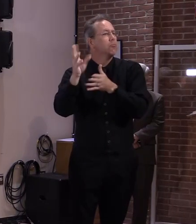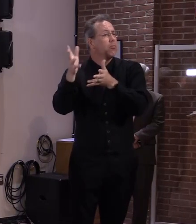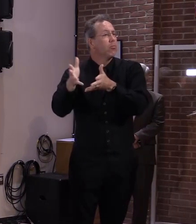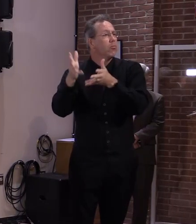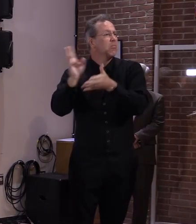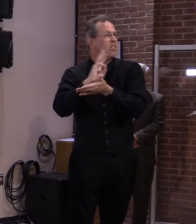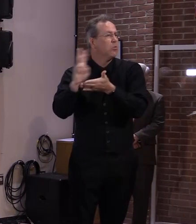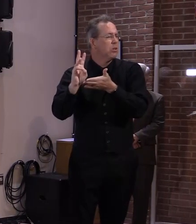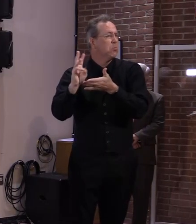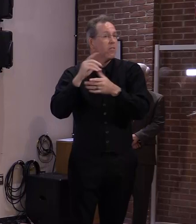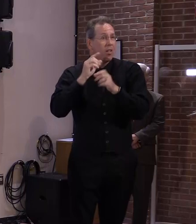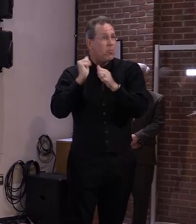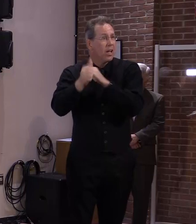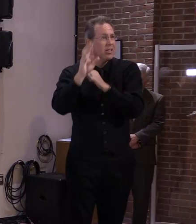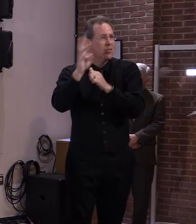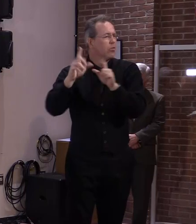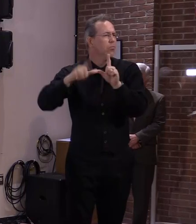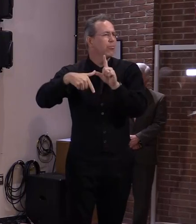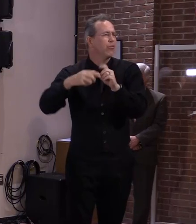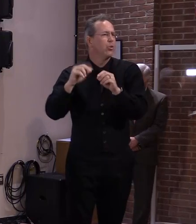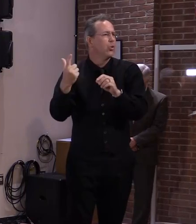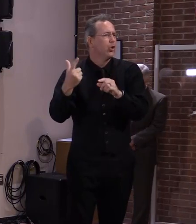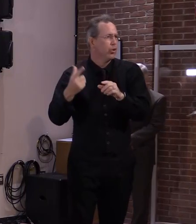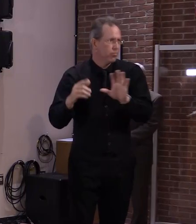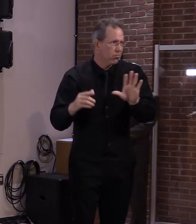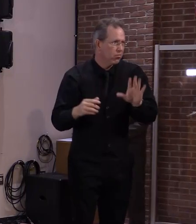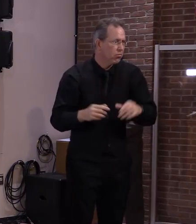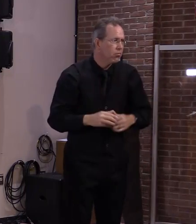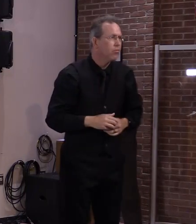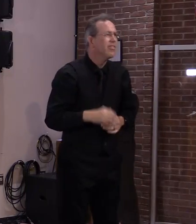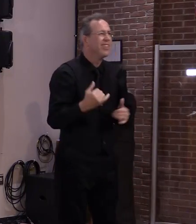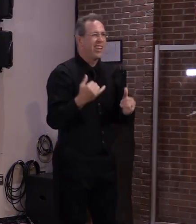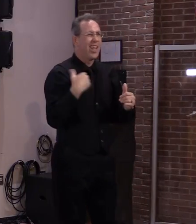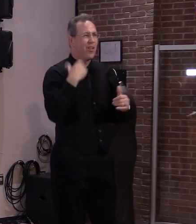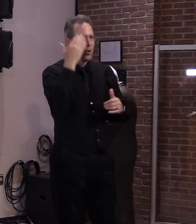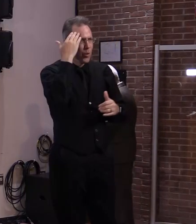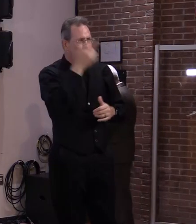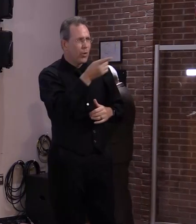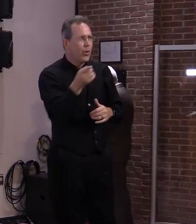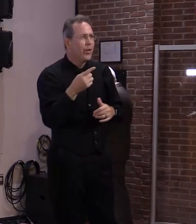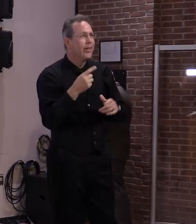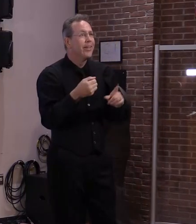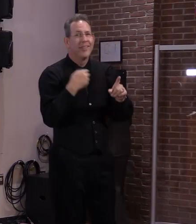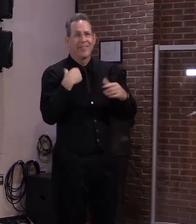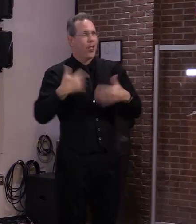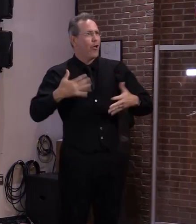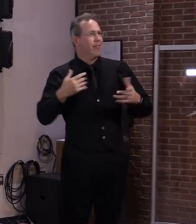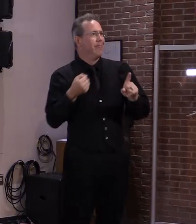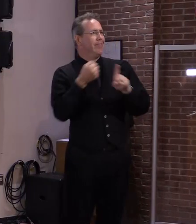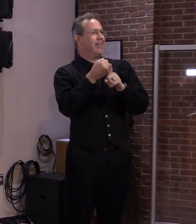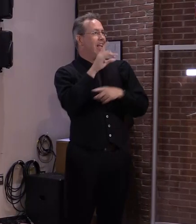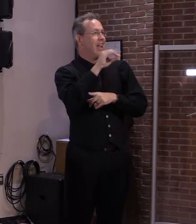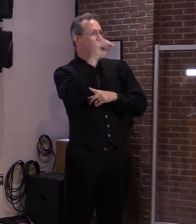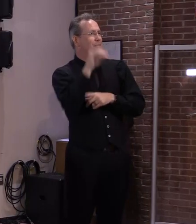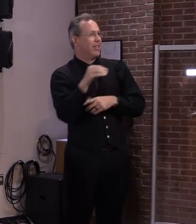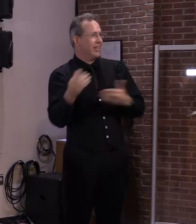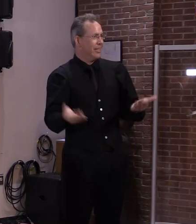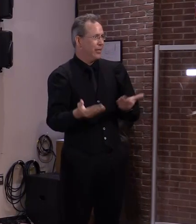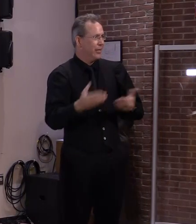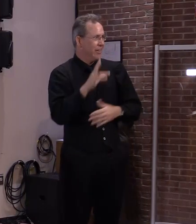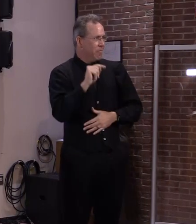you know, we reached our 80% threshold. And as a result, I issued a directive to lift all remaining restrictions.